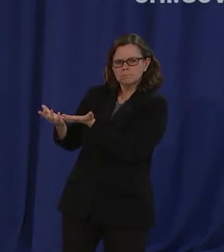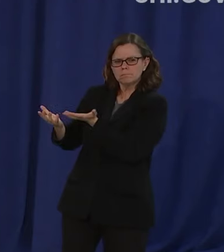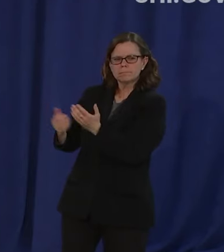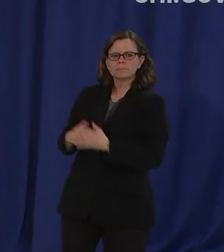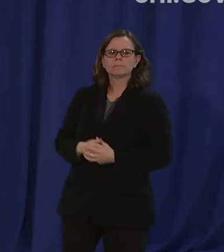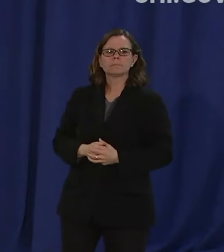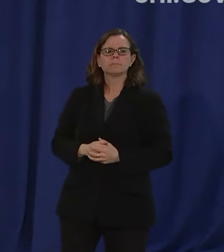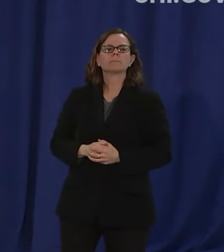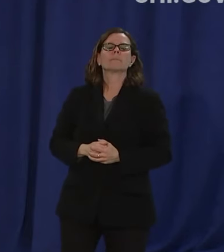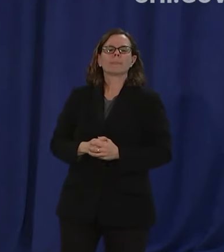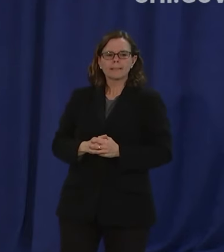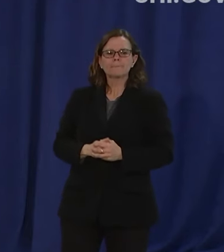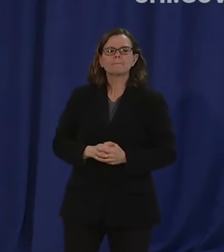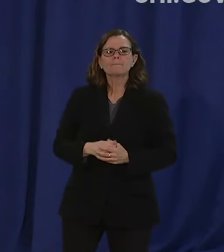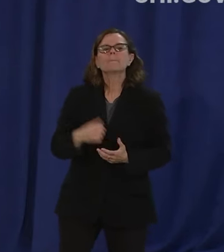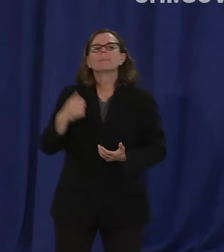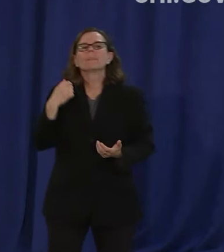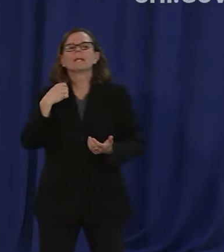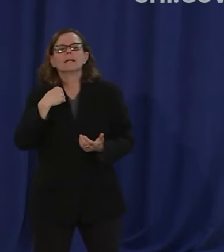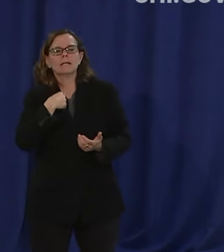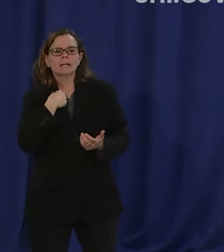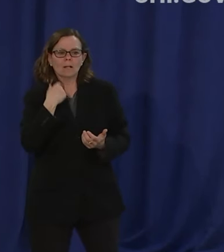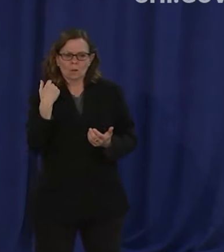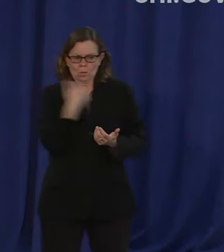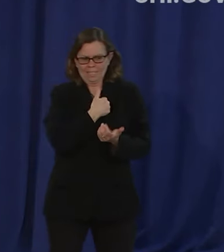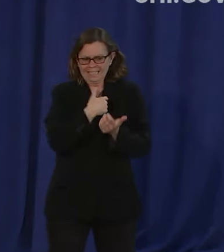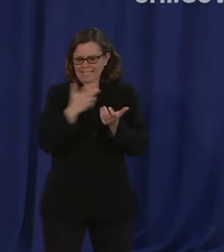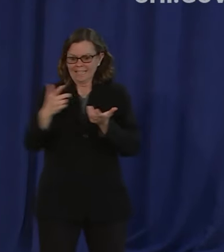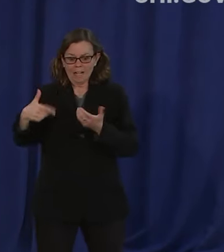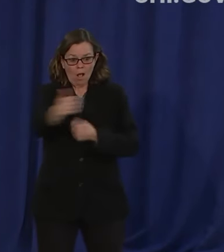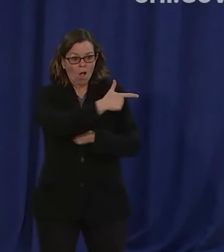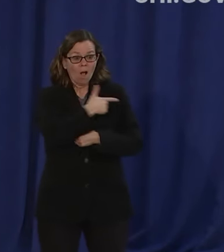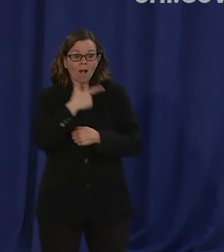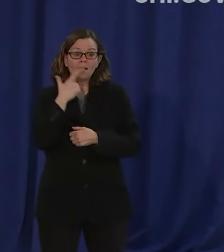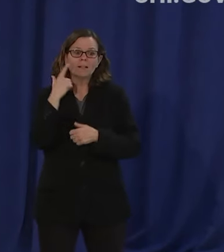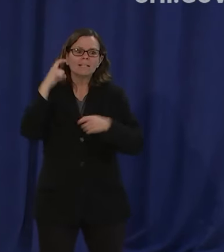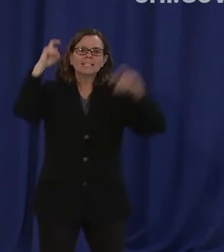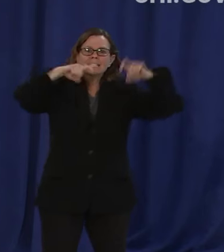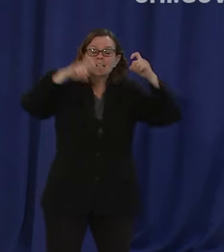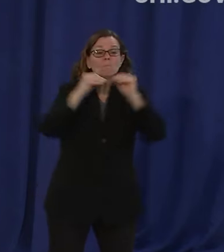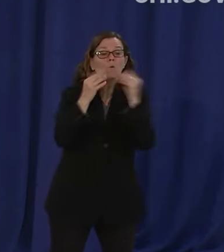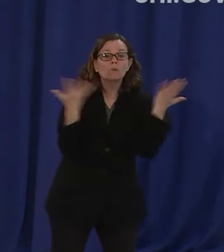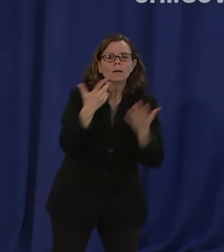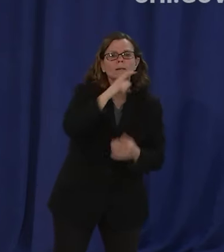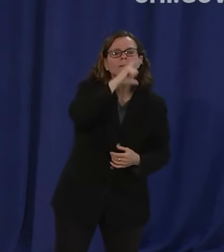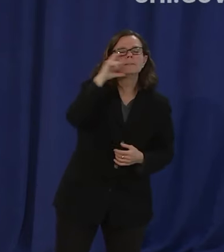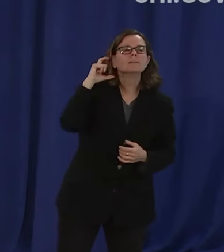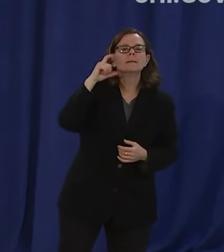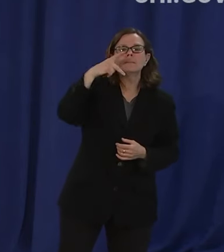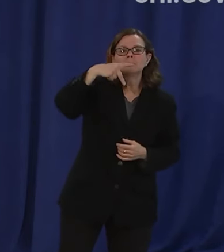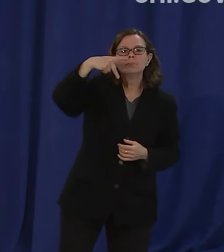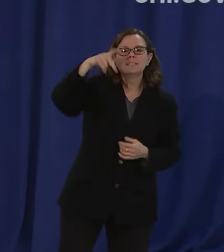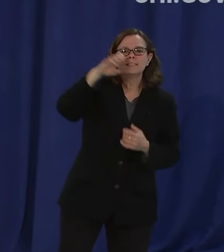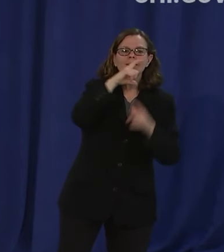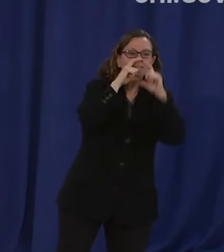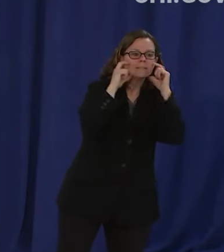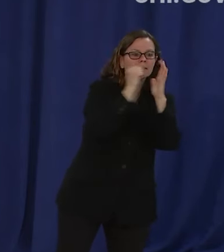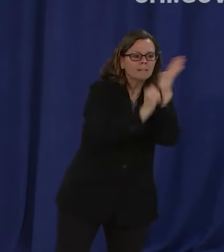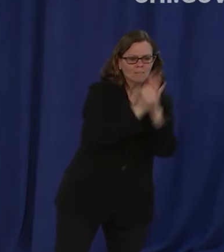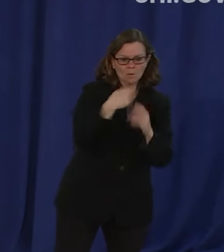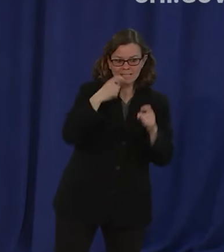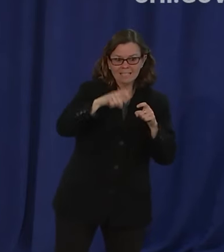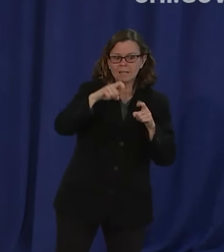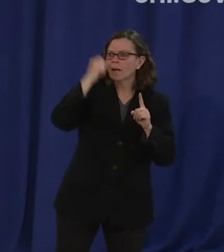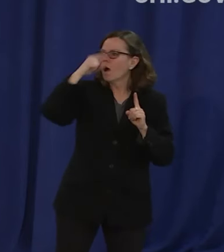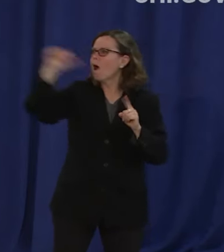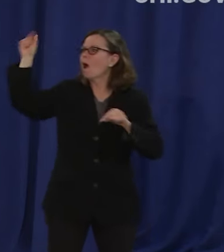product that we need whether it's PPE whether it's other products that we need to push out to our healthcare workers or first responders we